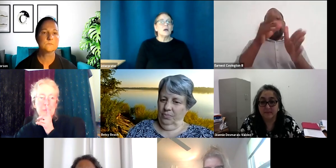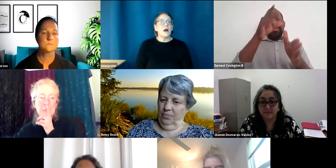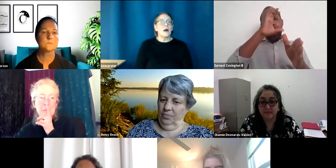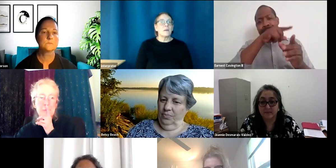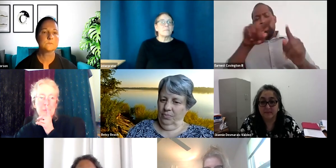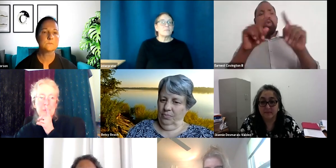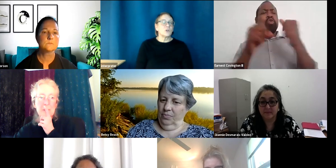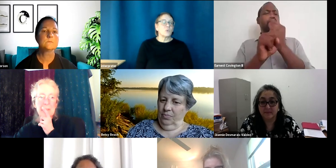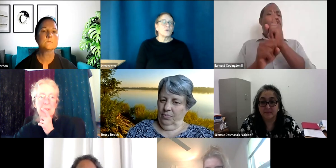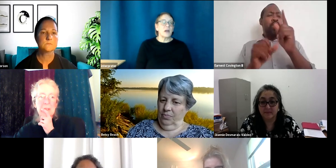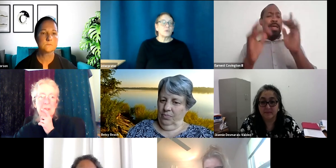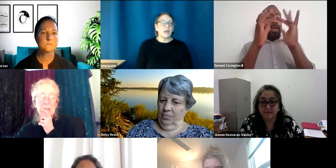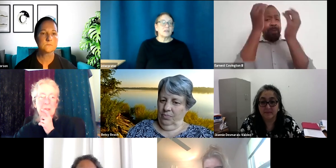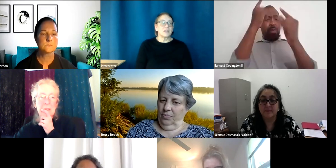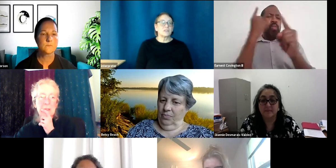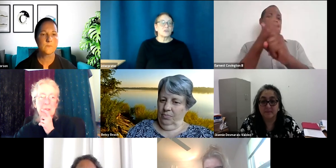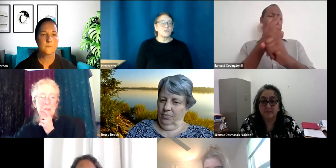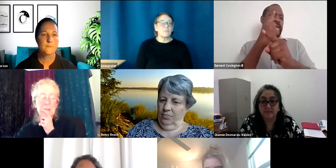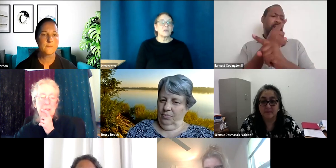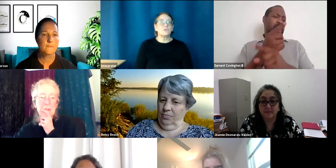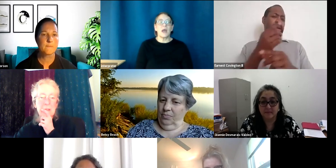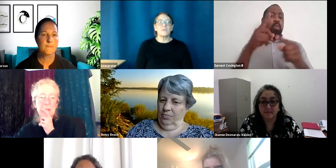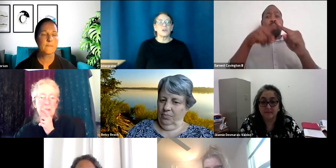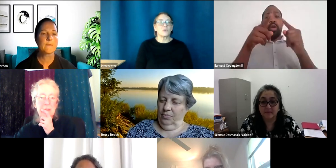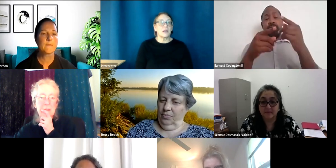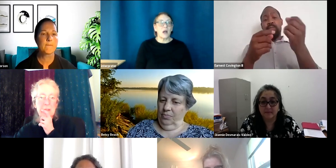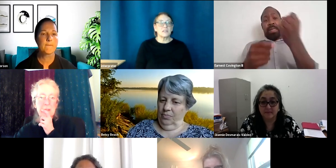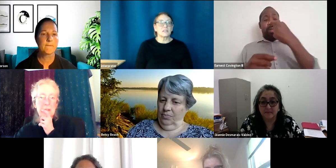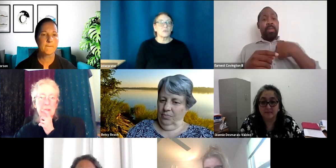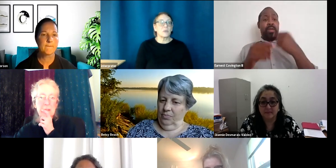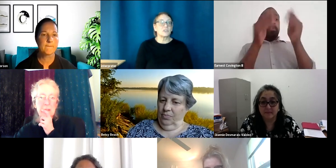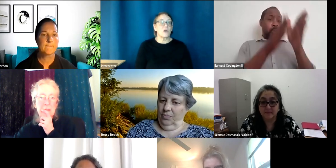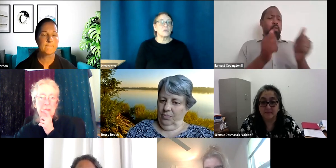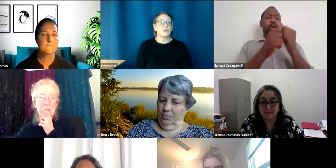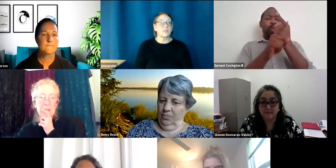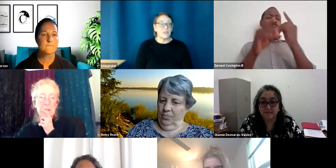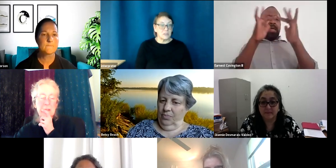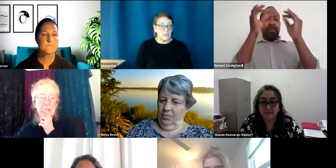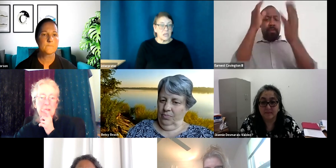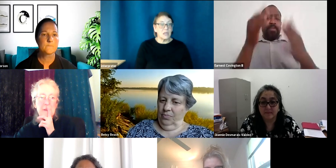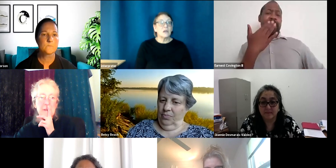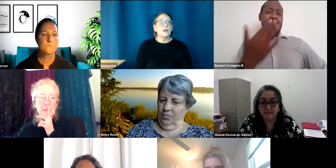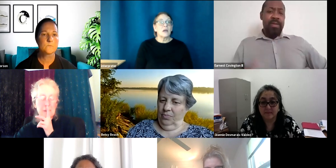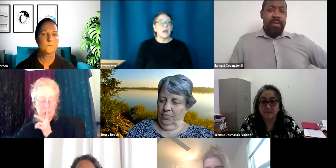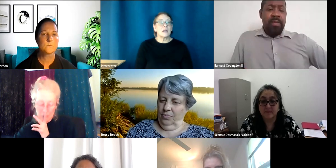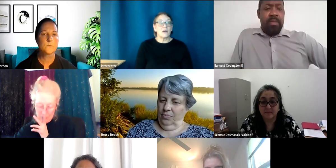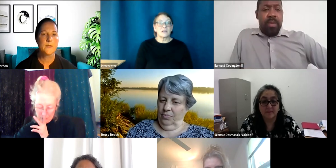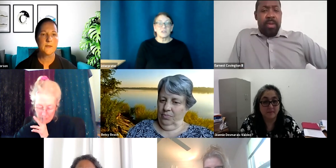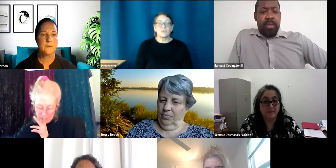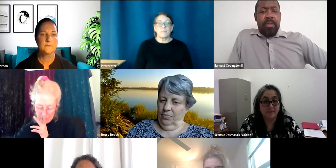um, you know, we'll find a way to get in touch with them. But if you have their right contact information, that would be great. Send that to me and I'll get in touch with